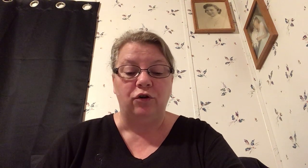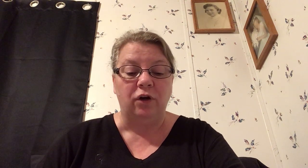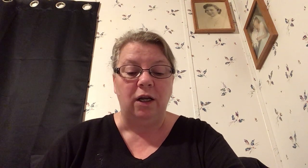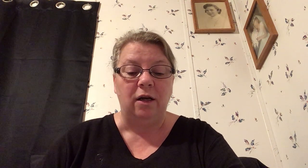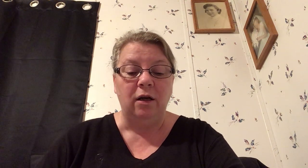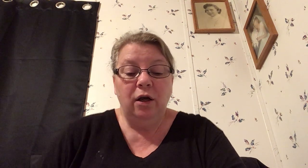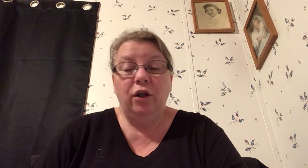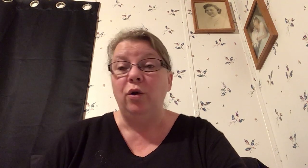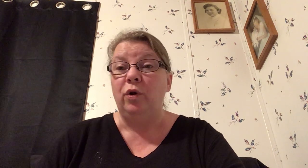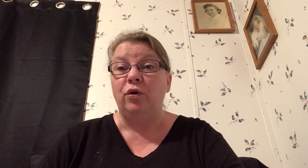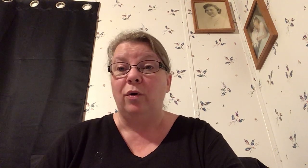treated